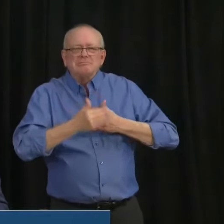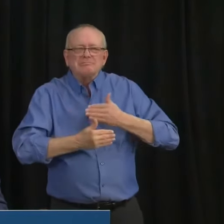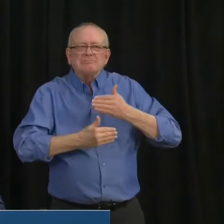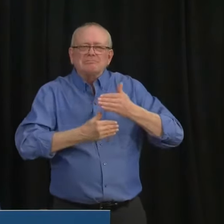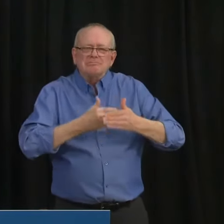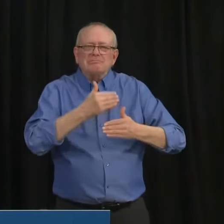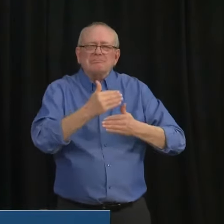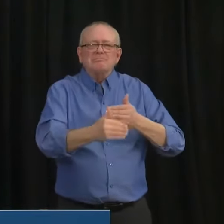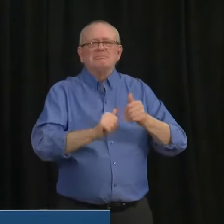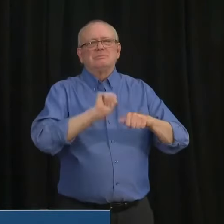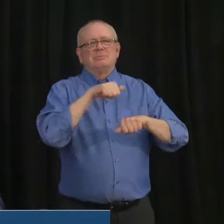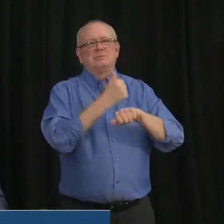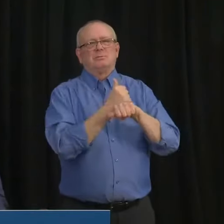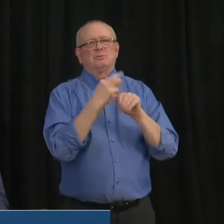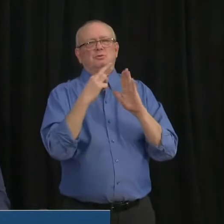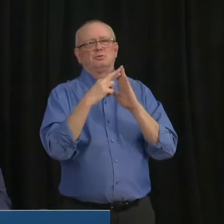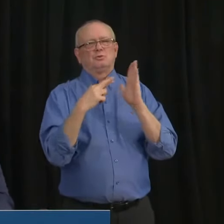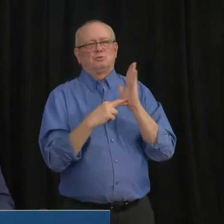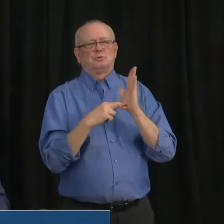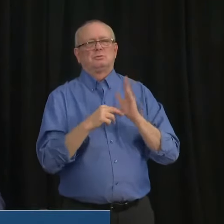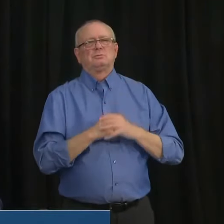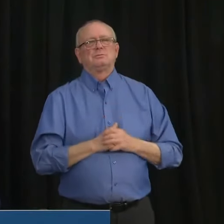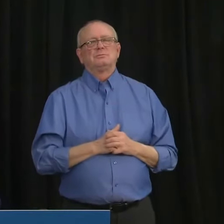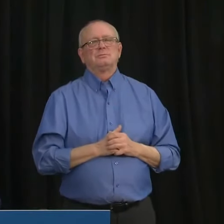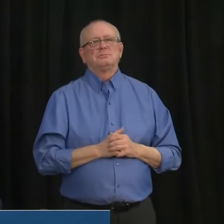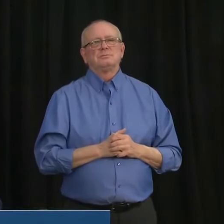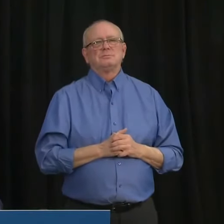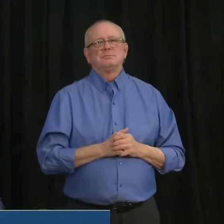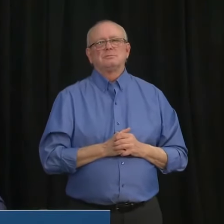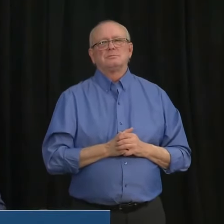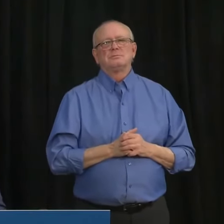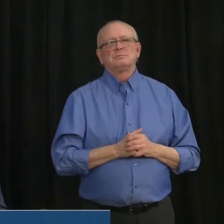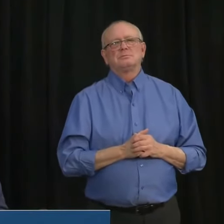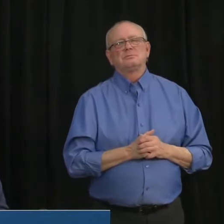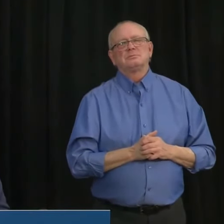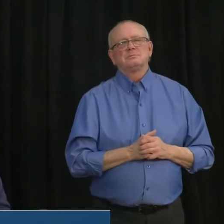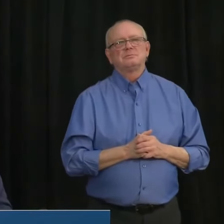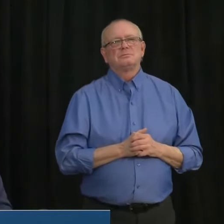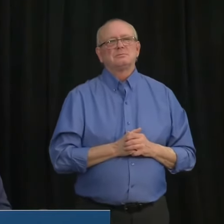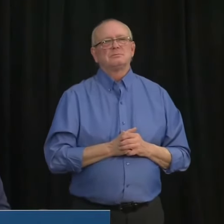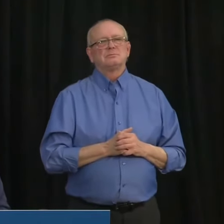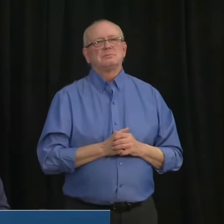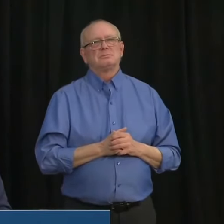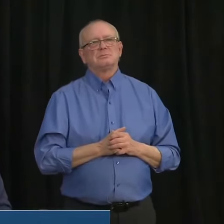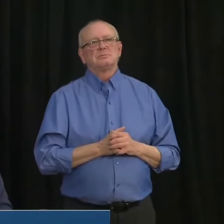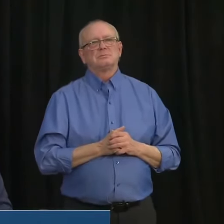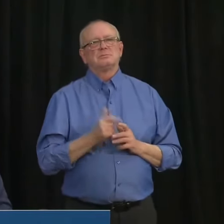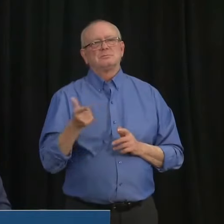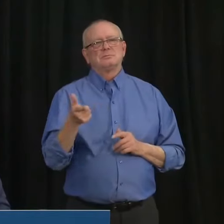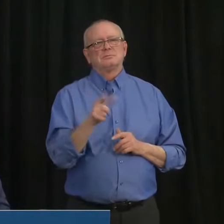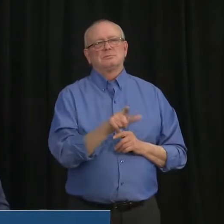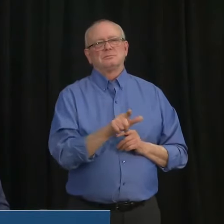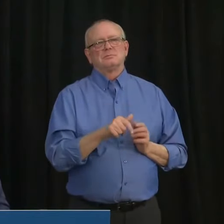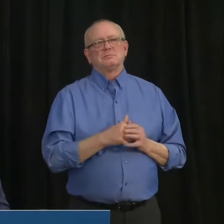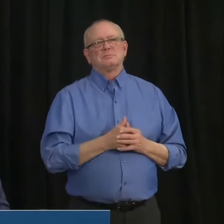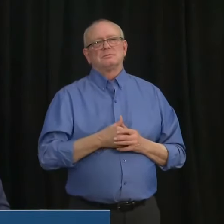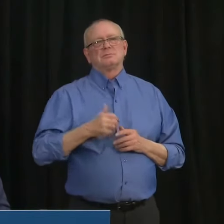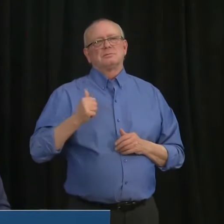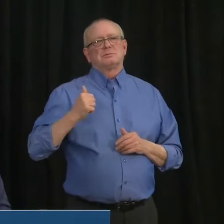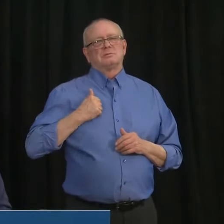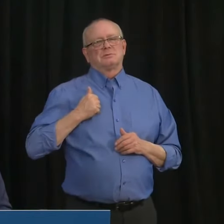Operator, can you please put through the next caller? Our next question comes from Dean Bennett, of the Canadian Press, and is open.